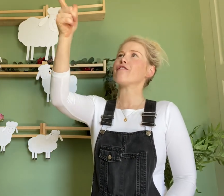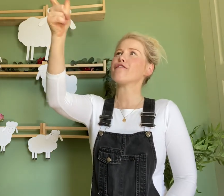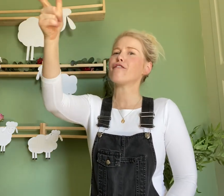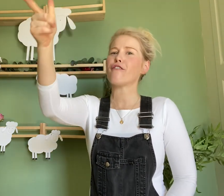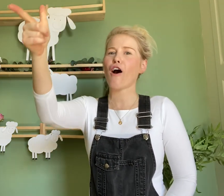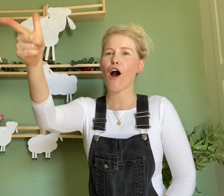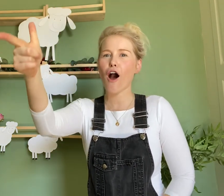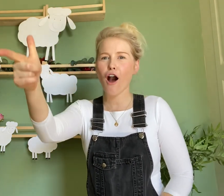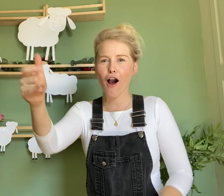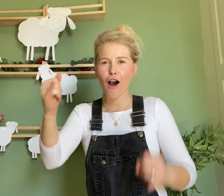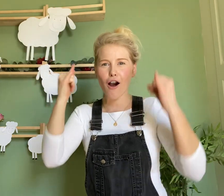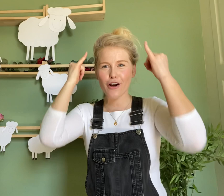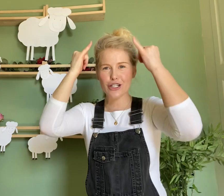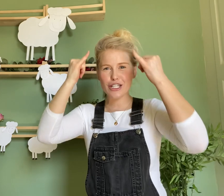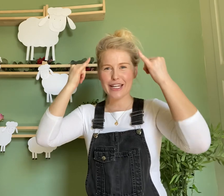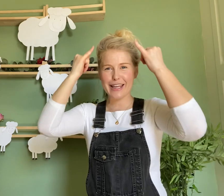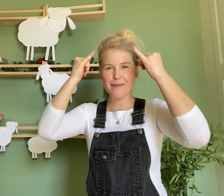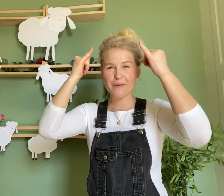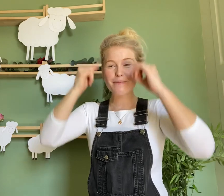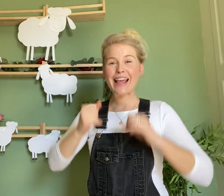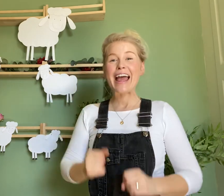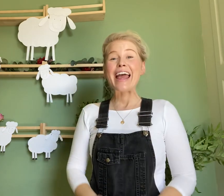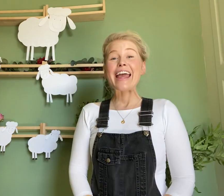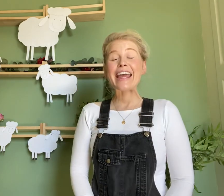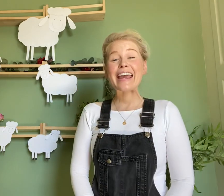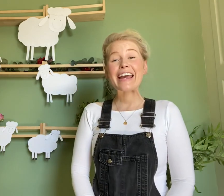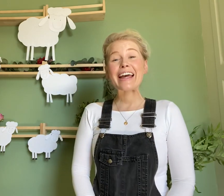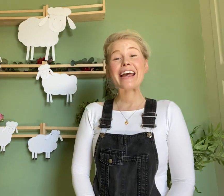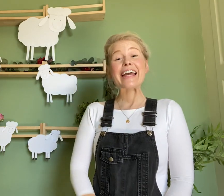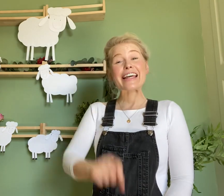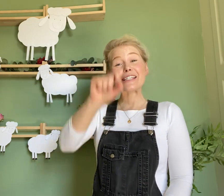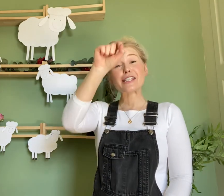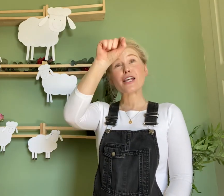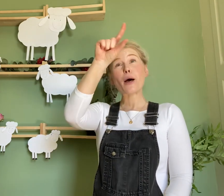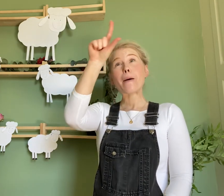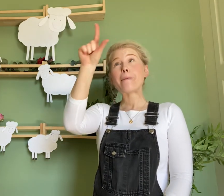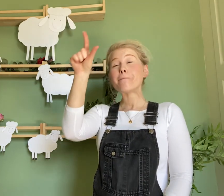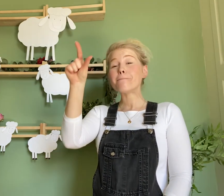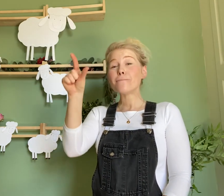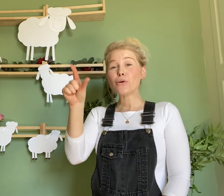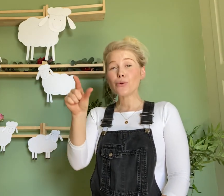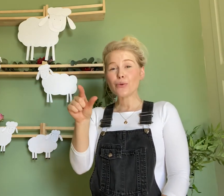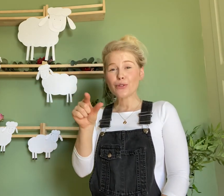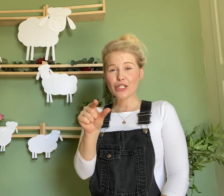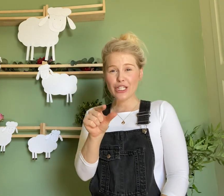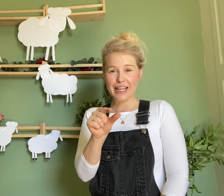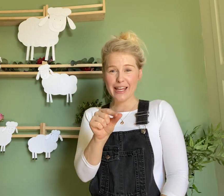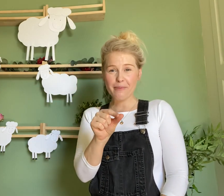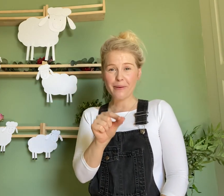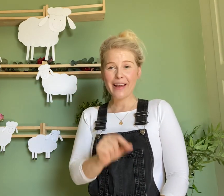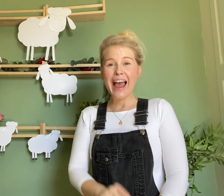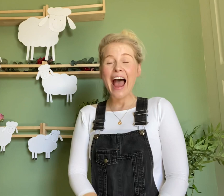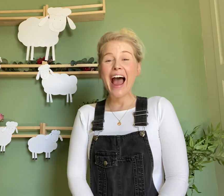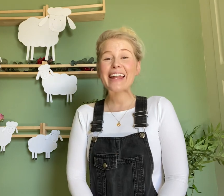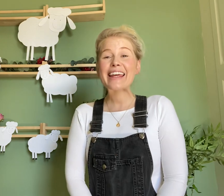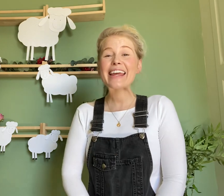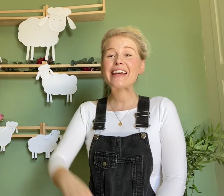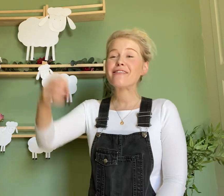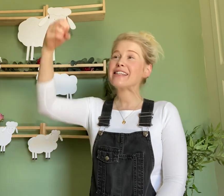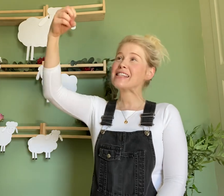far sheep. Here is the moon sheep and here is